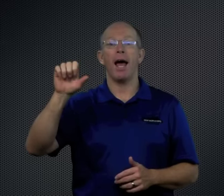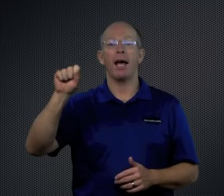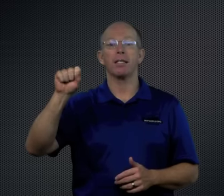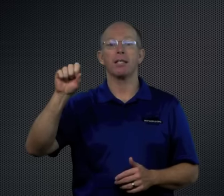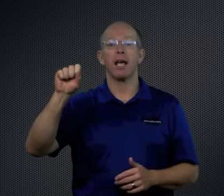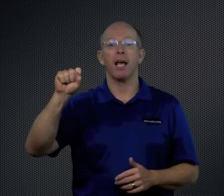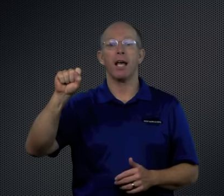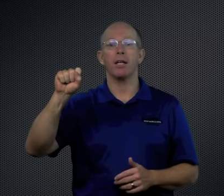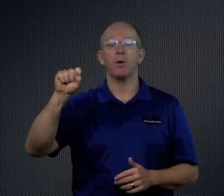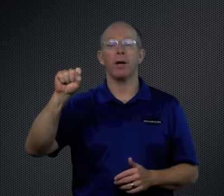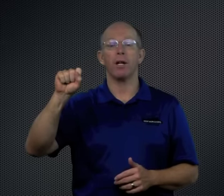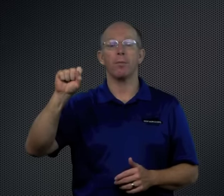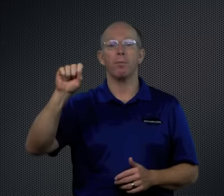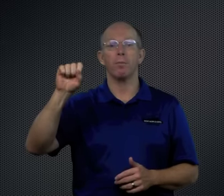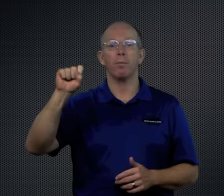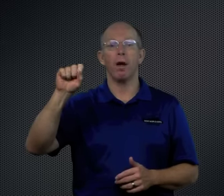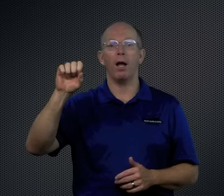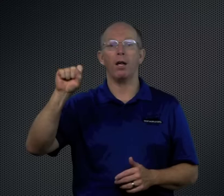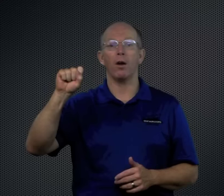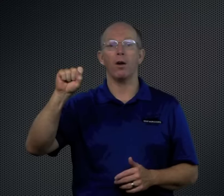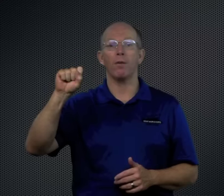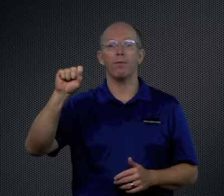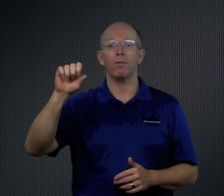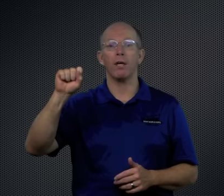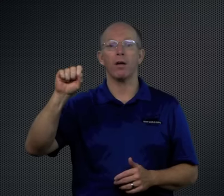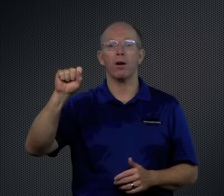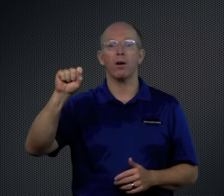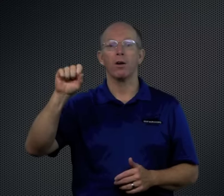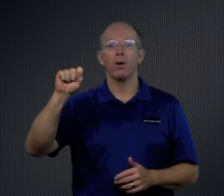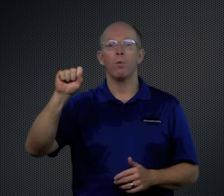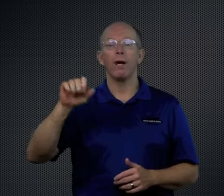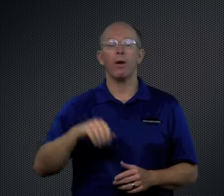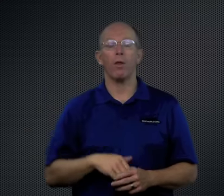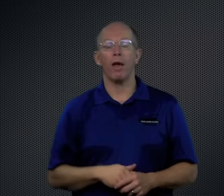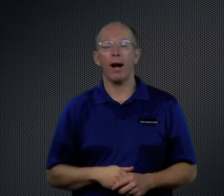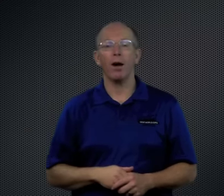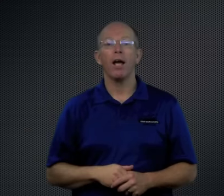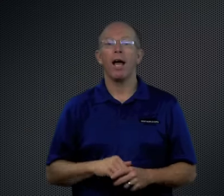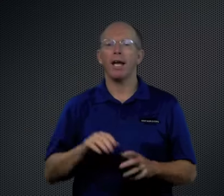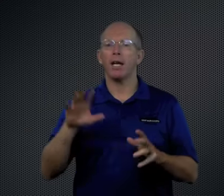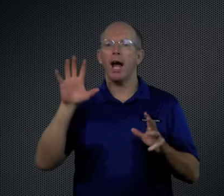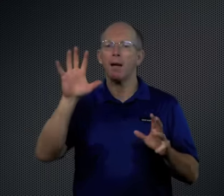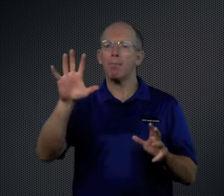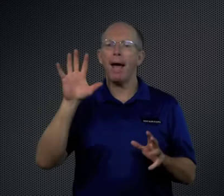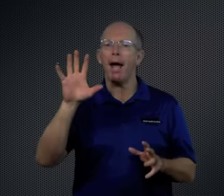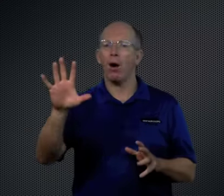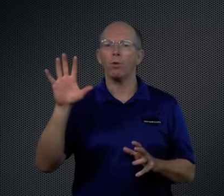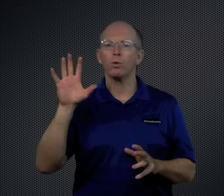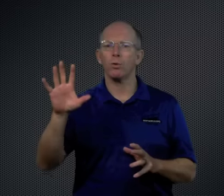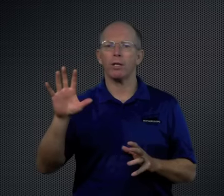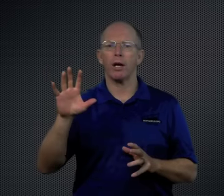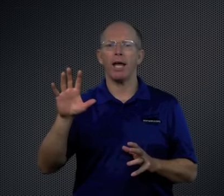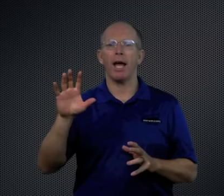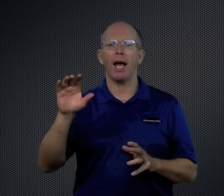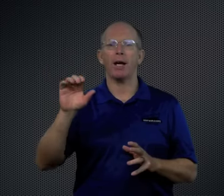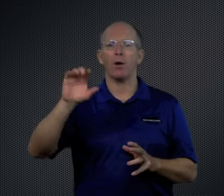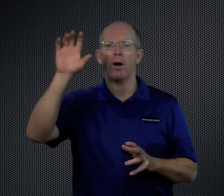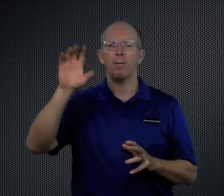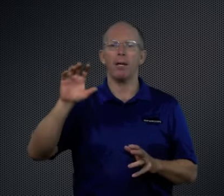CLASS. And do a little finger wiggle there. Again, not a bounce with your hand or up and